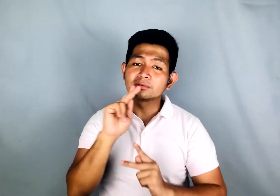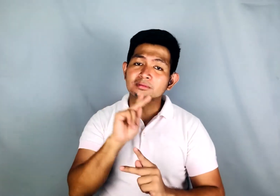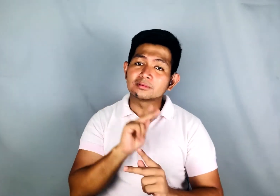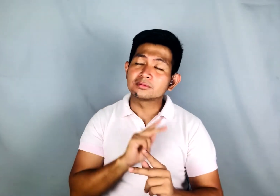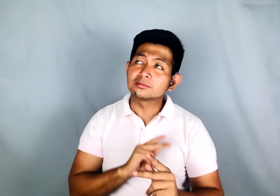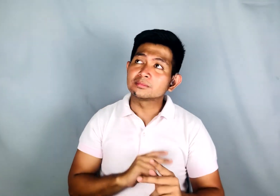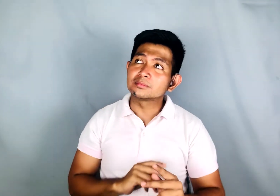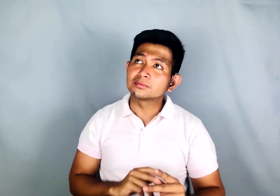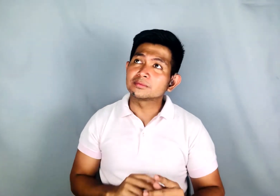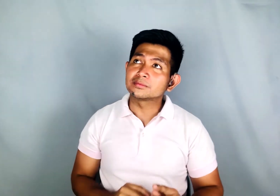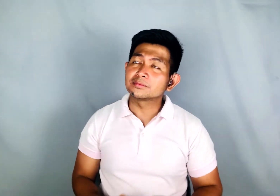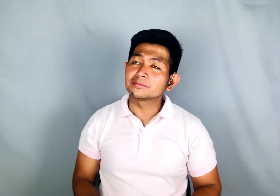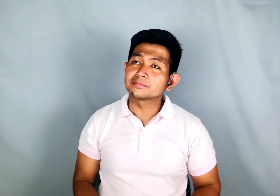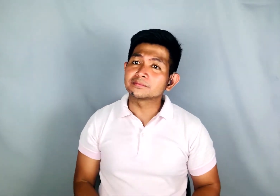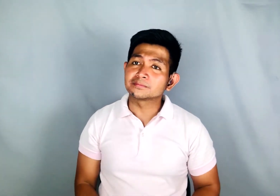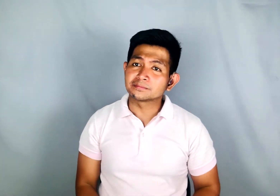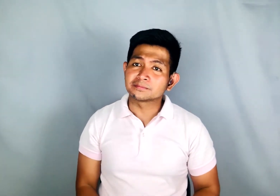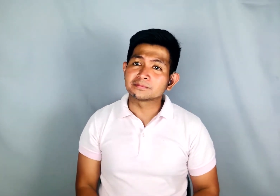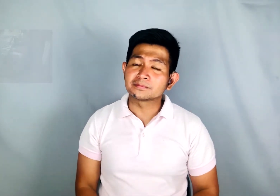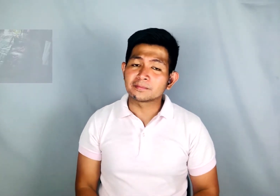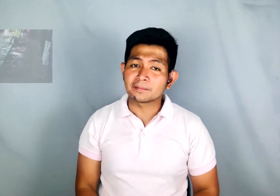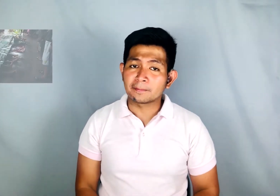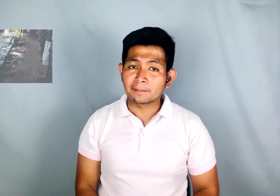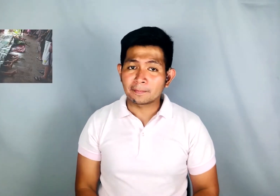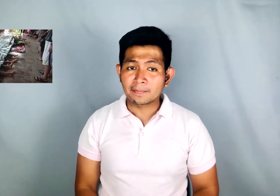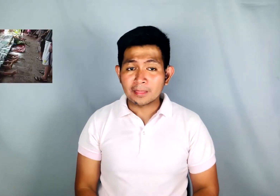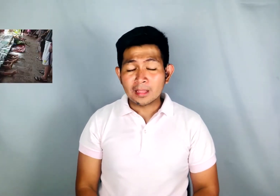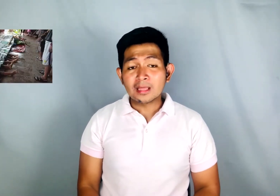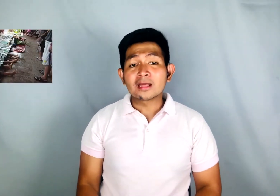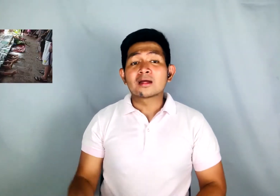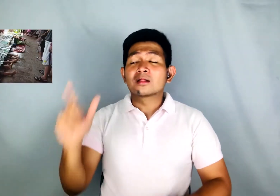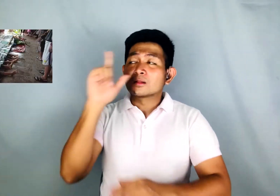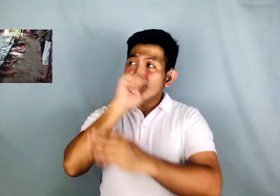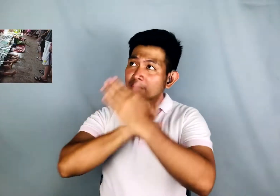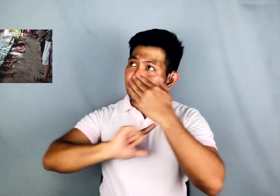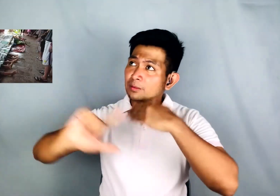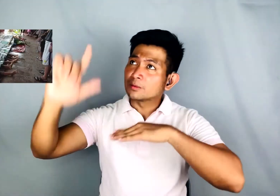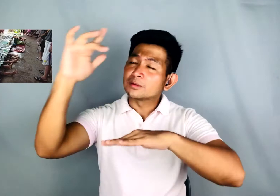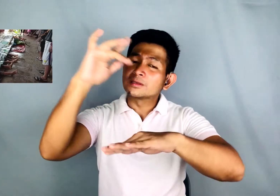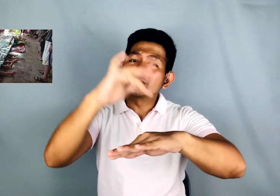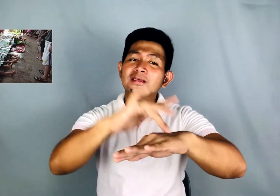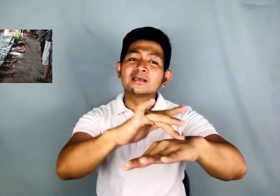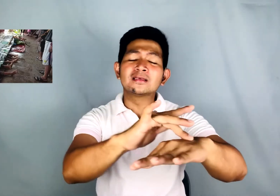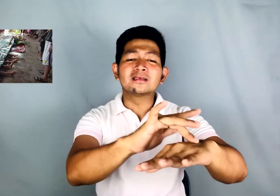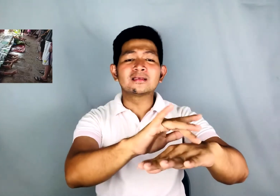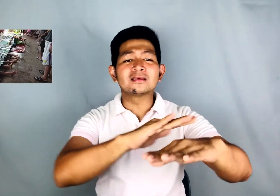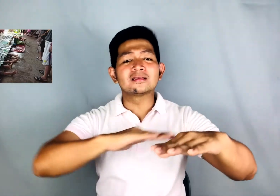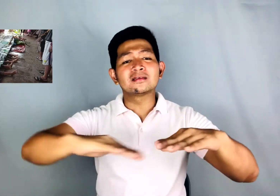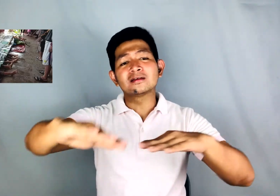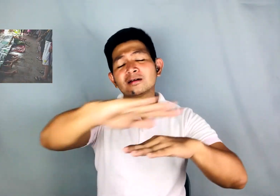Lord, heal our land Father,